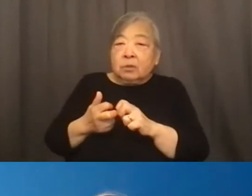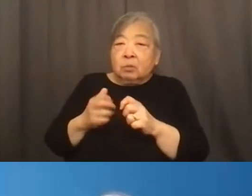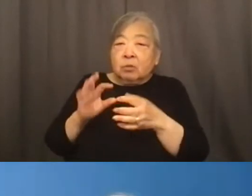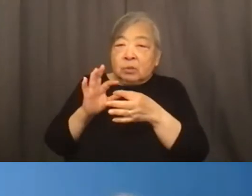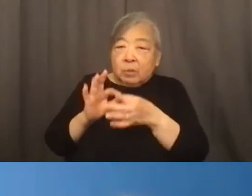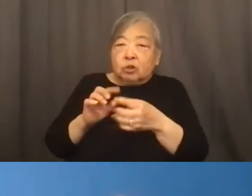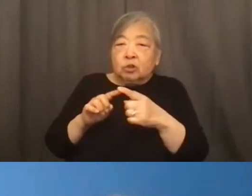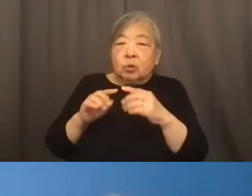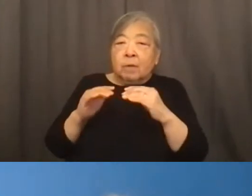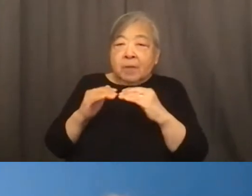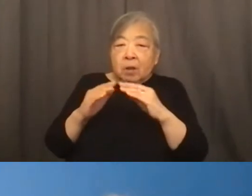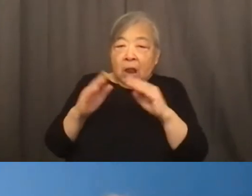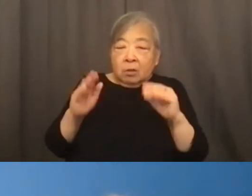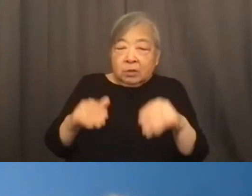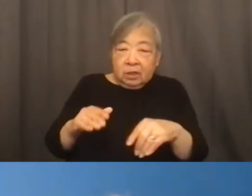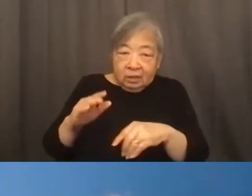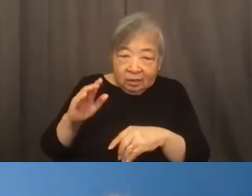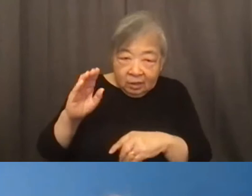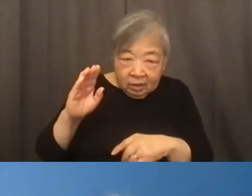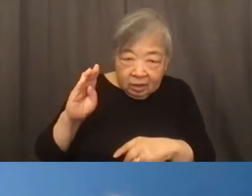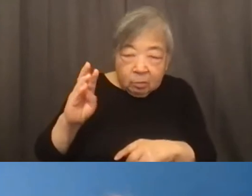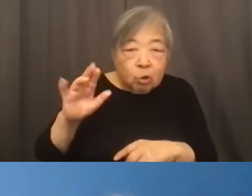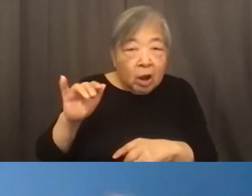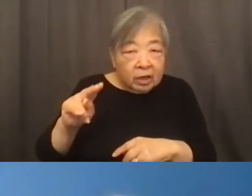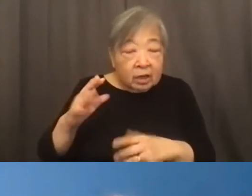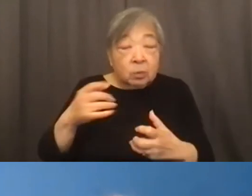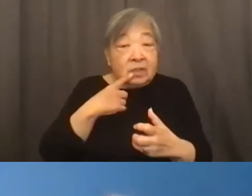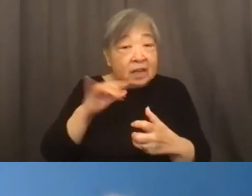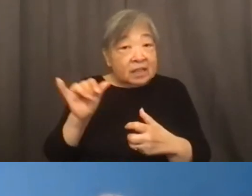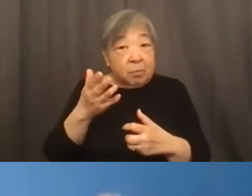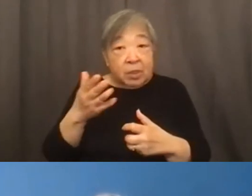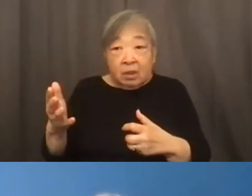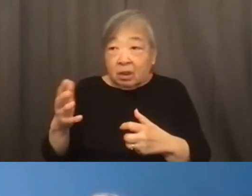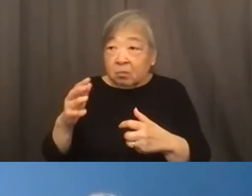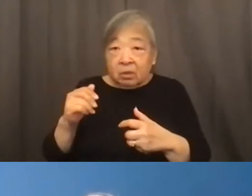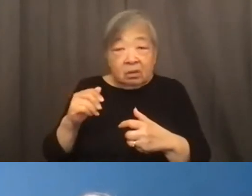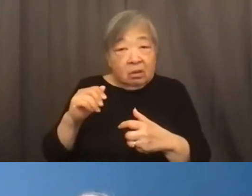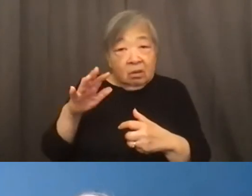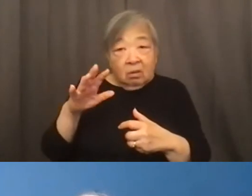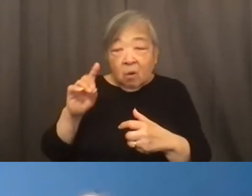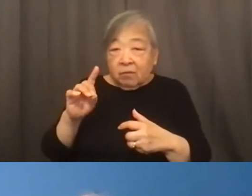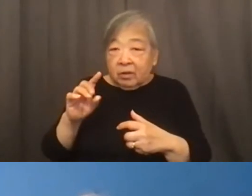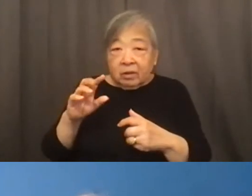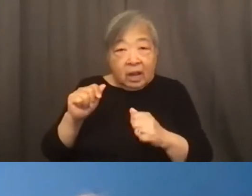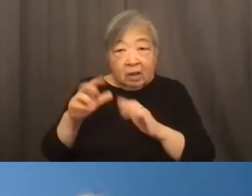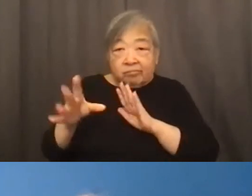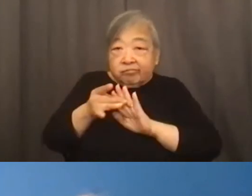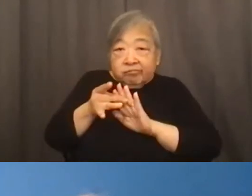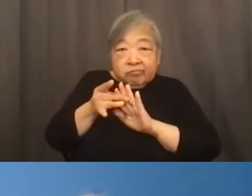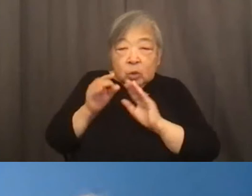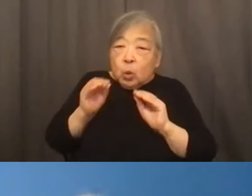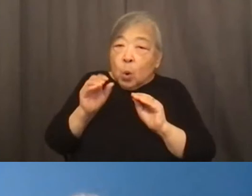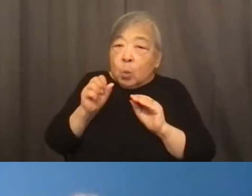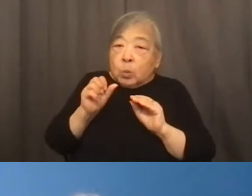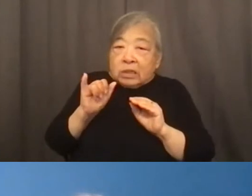And I was going to say the same thing that with asymptomatic transmission really you know follow